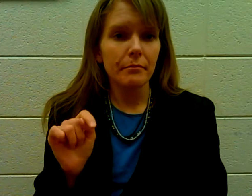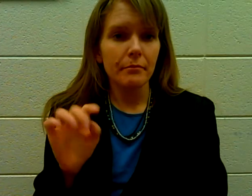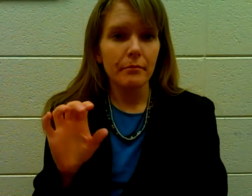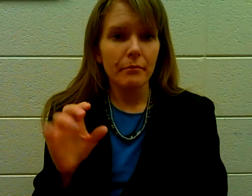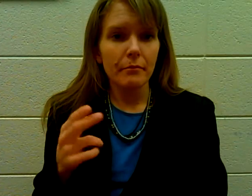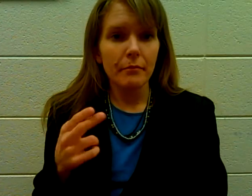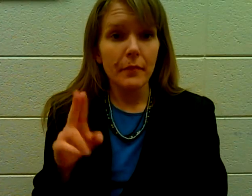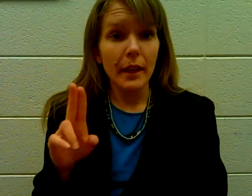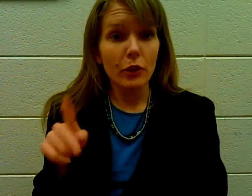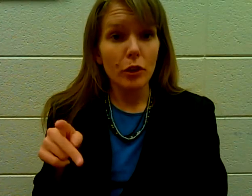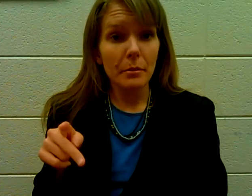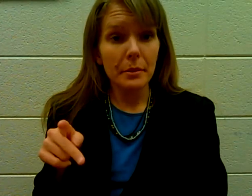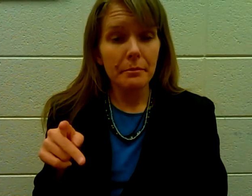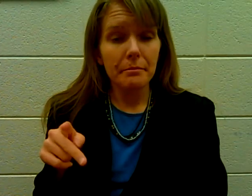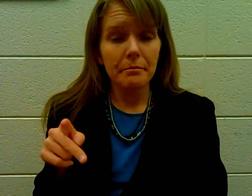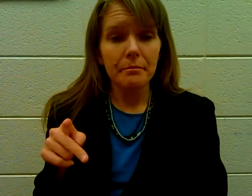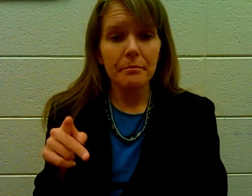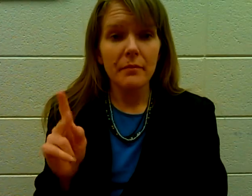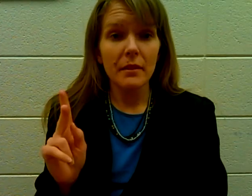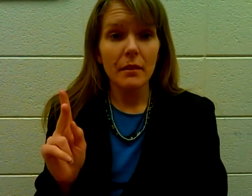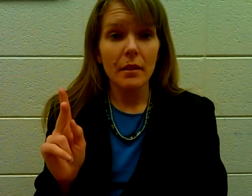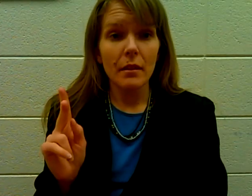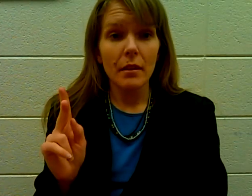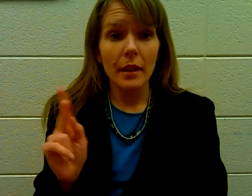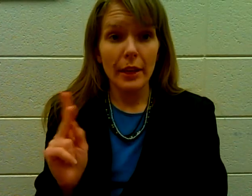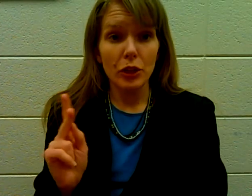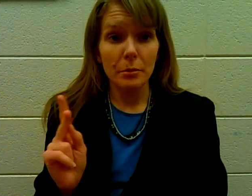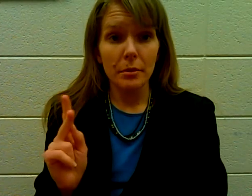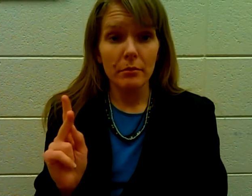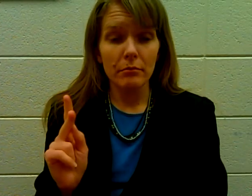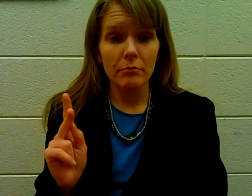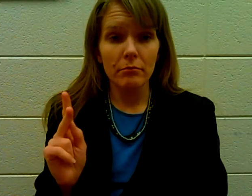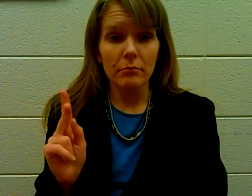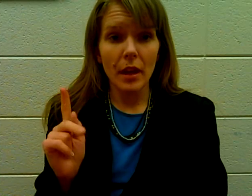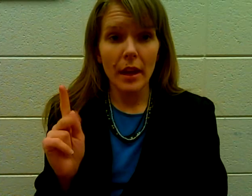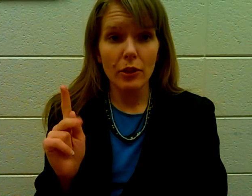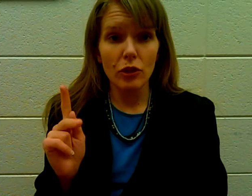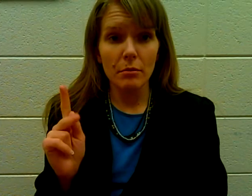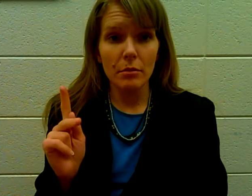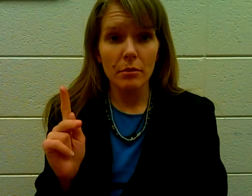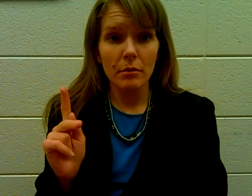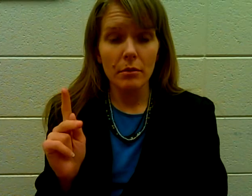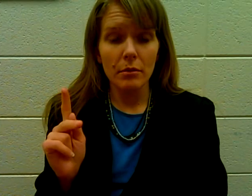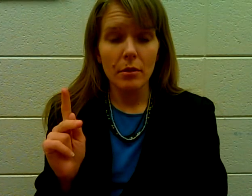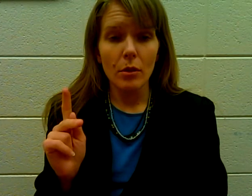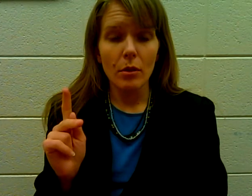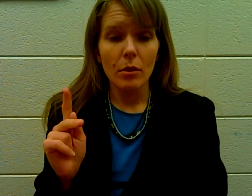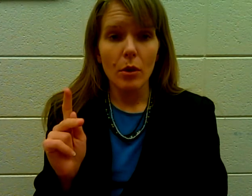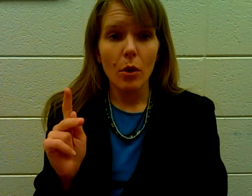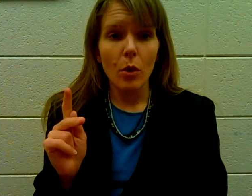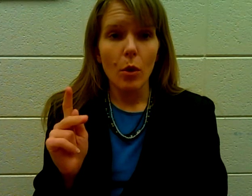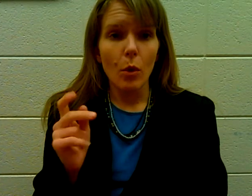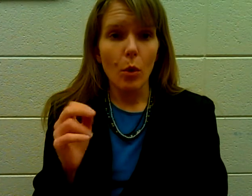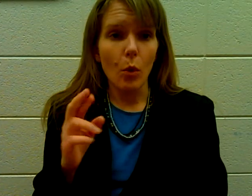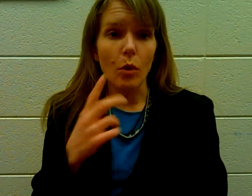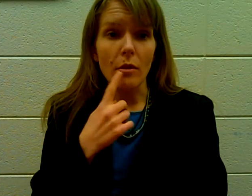Ketchup. Ketchup. Ketchup. Ketchup.